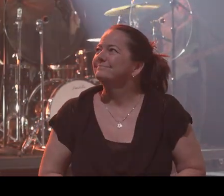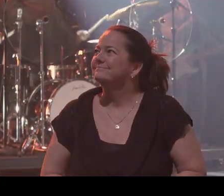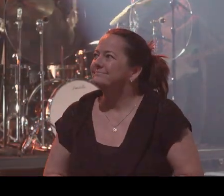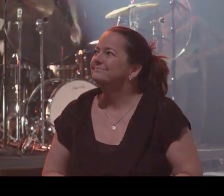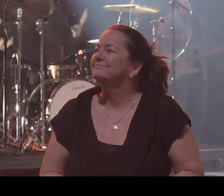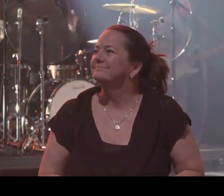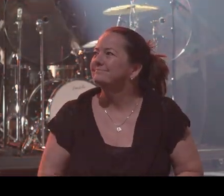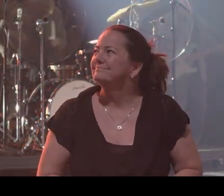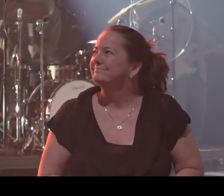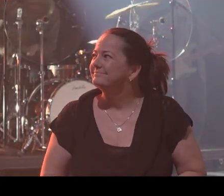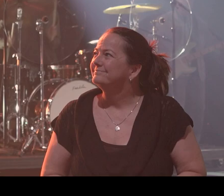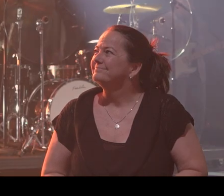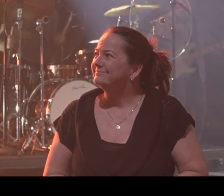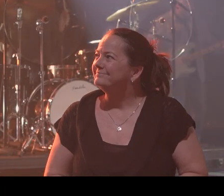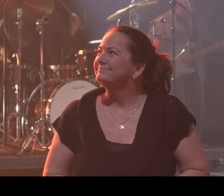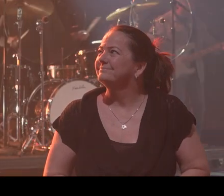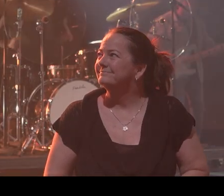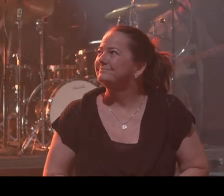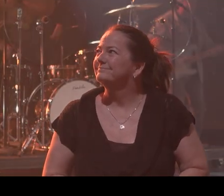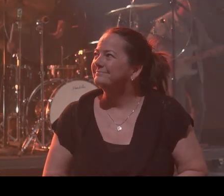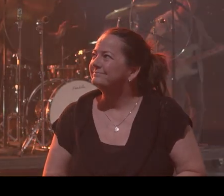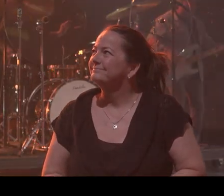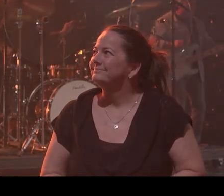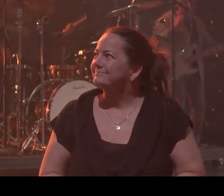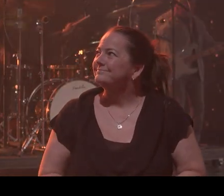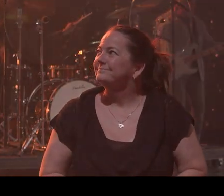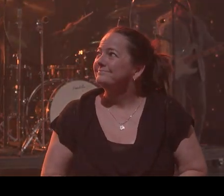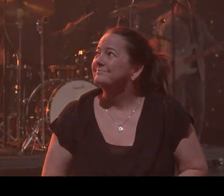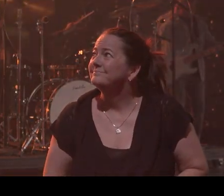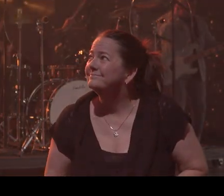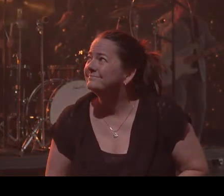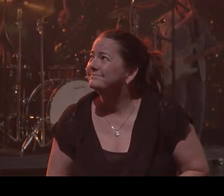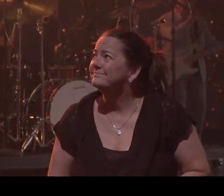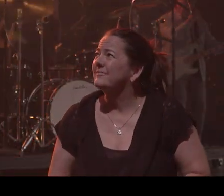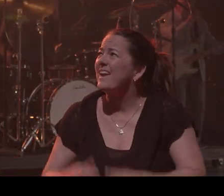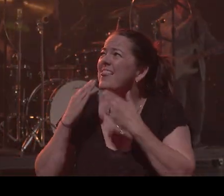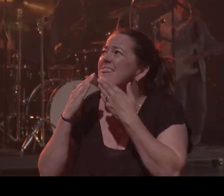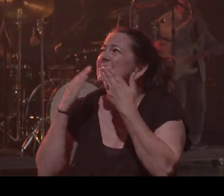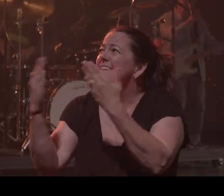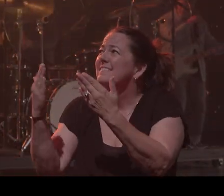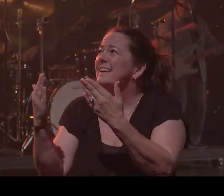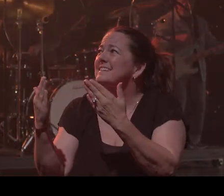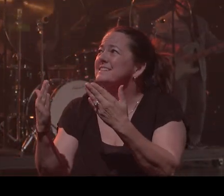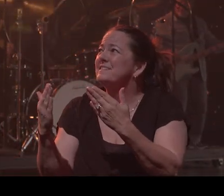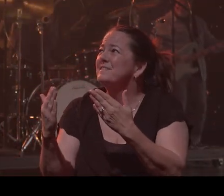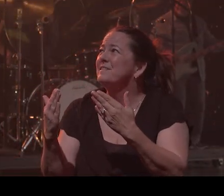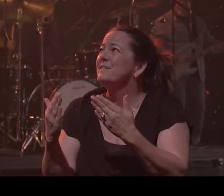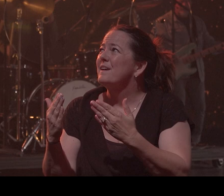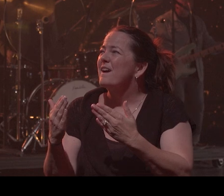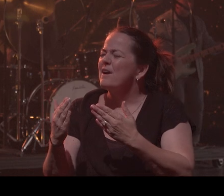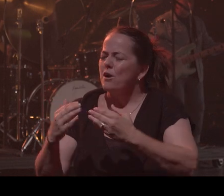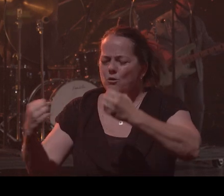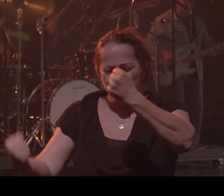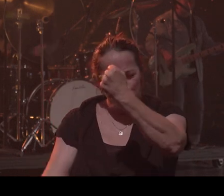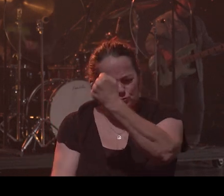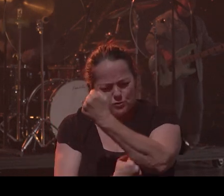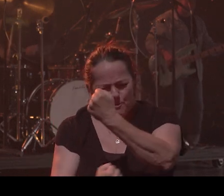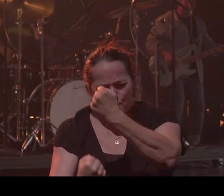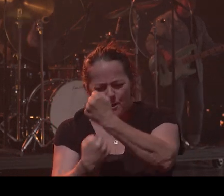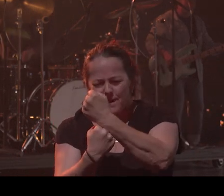Yes, He did. He has made us new. He has taken us from the pit. And He has put us on His firm foundation. We declare this. Come on,